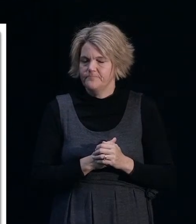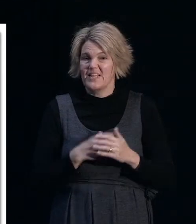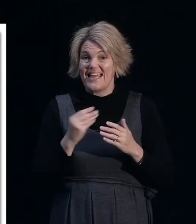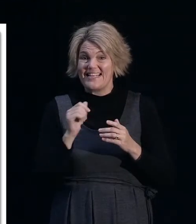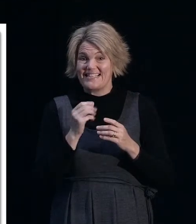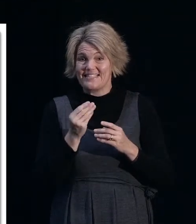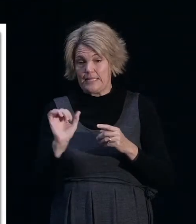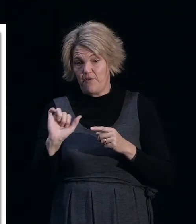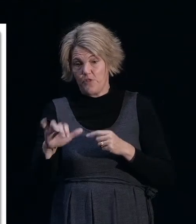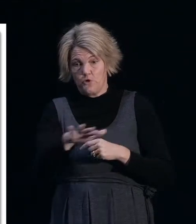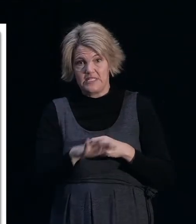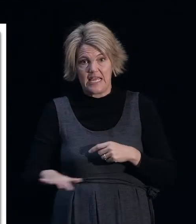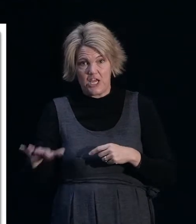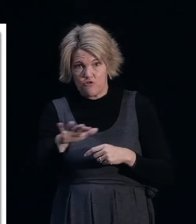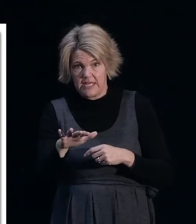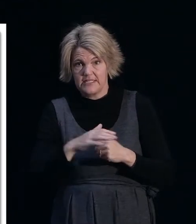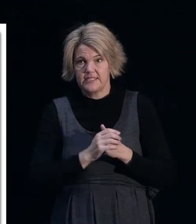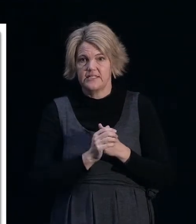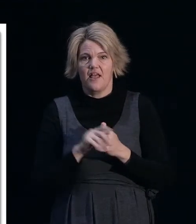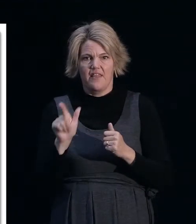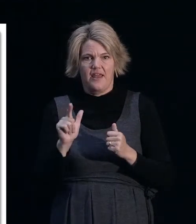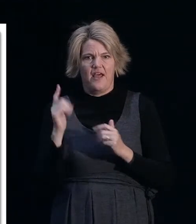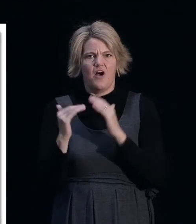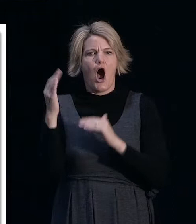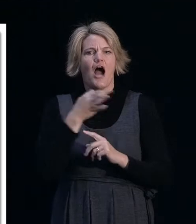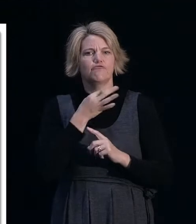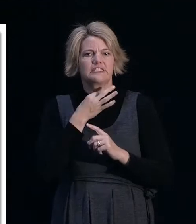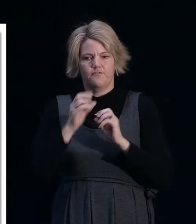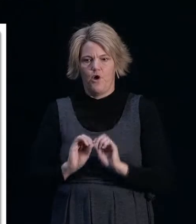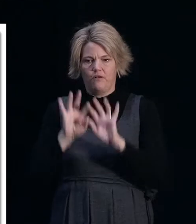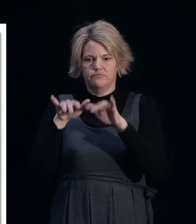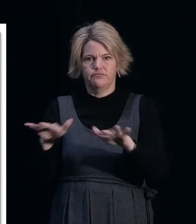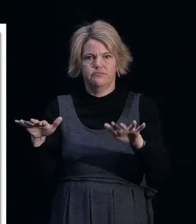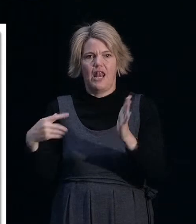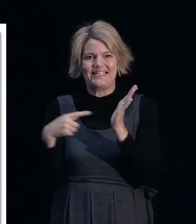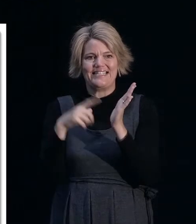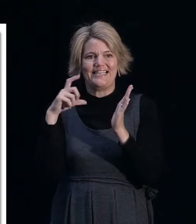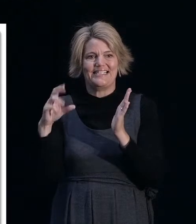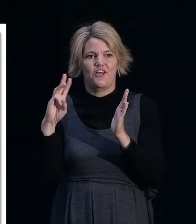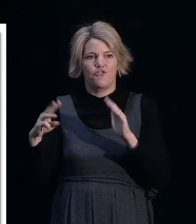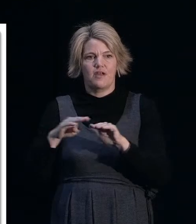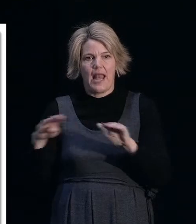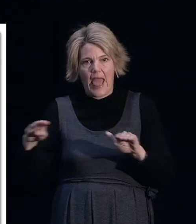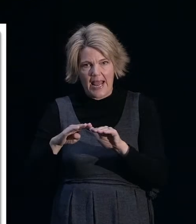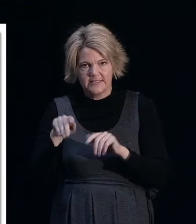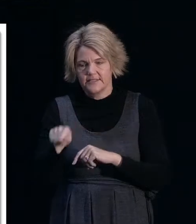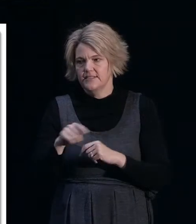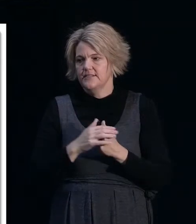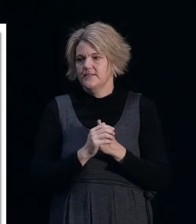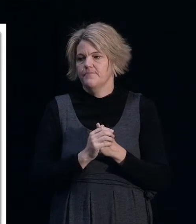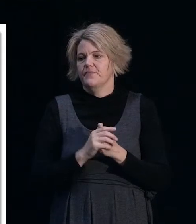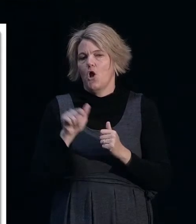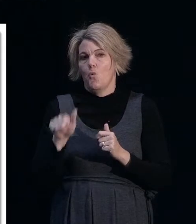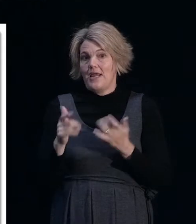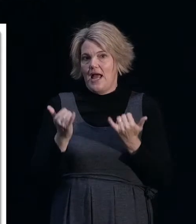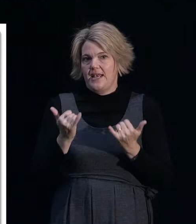those areas, at greater risk or prone to liquefaction, such as technical category 3 classified properties, we're really